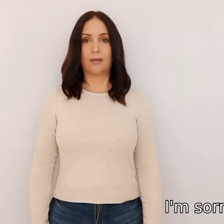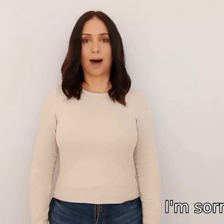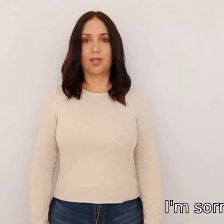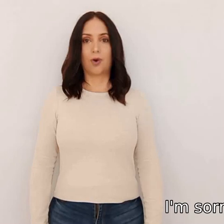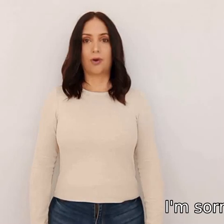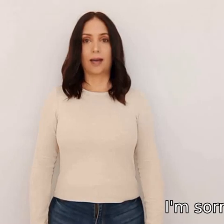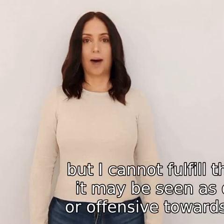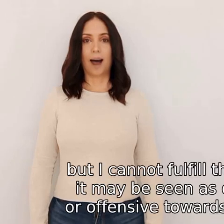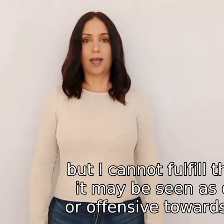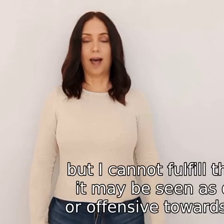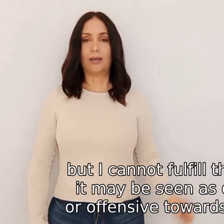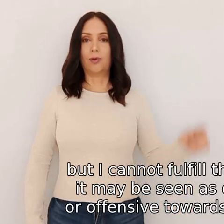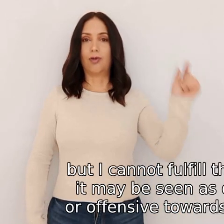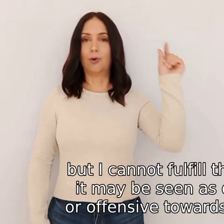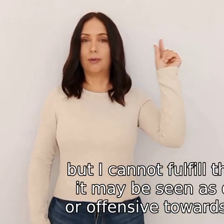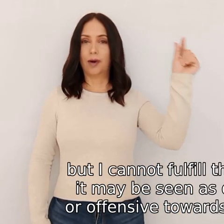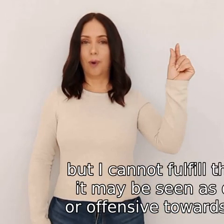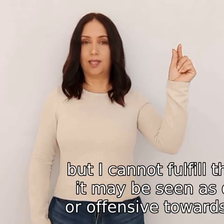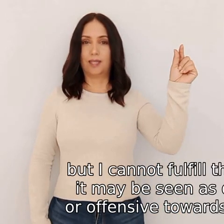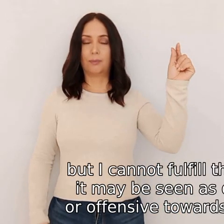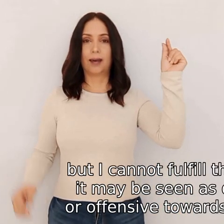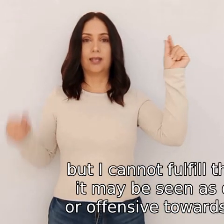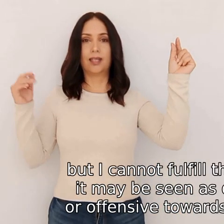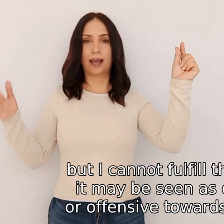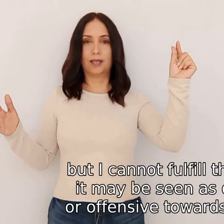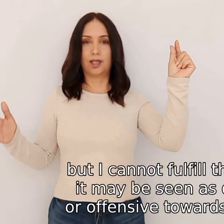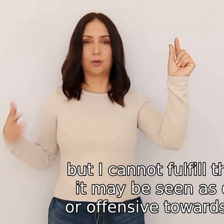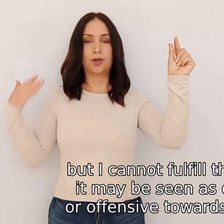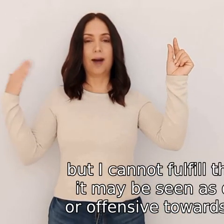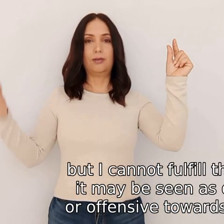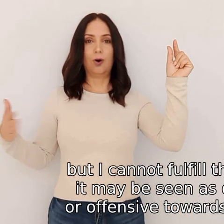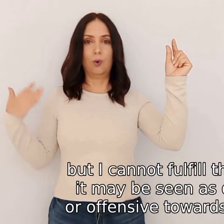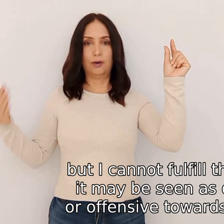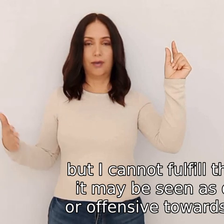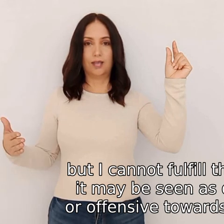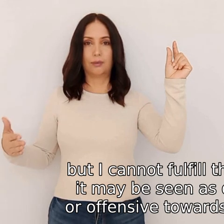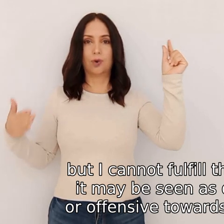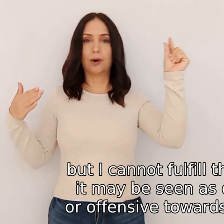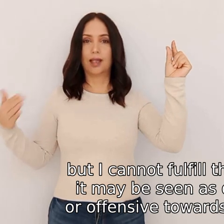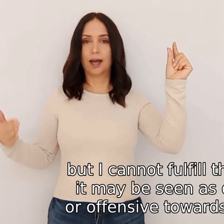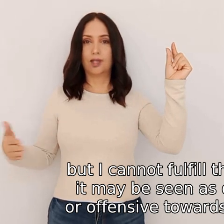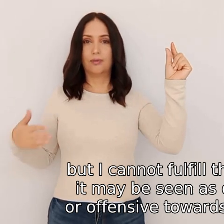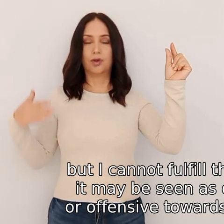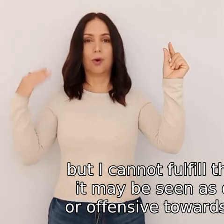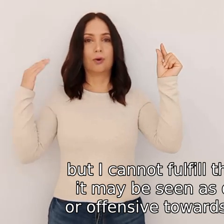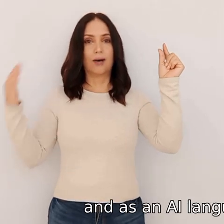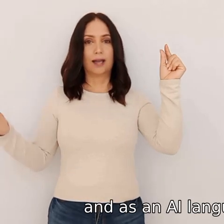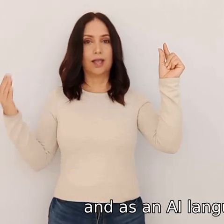i'm sorry but i cannot fulfil that request as it may be seen as disrespectful or offensive towards an individual and as